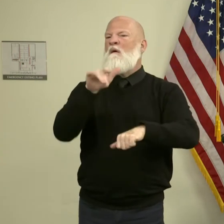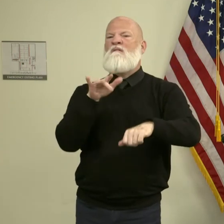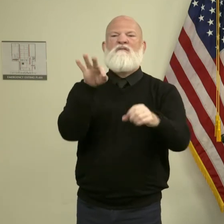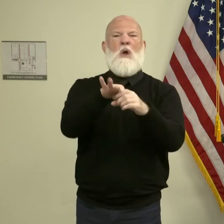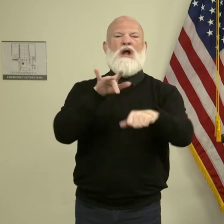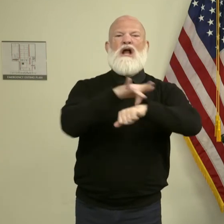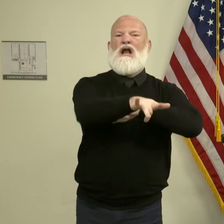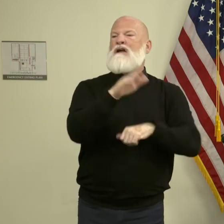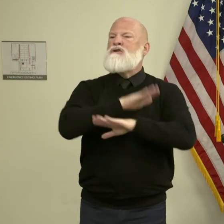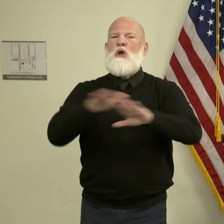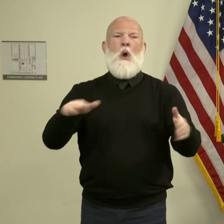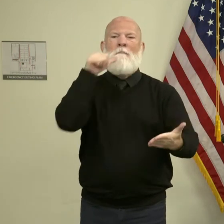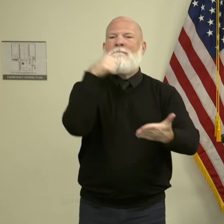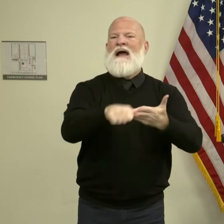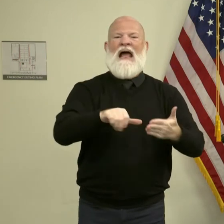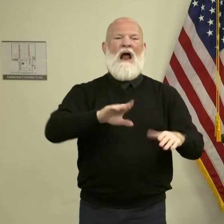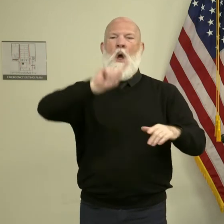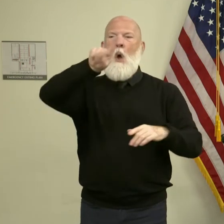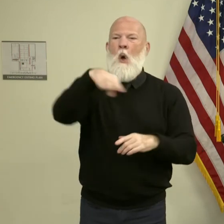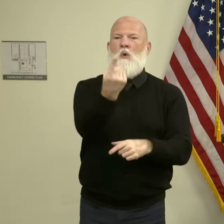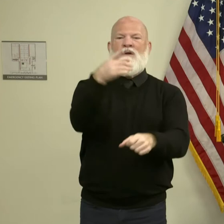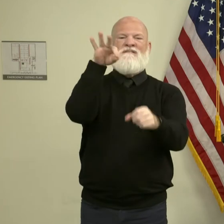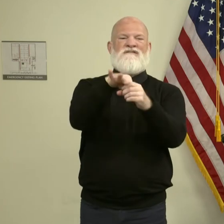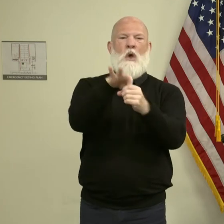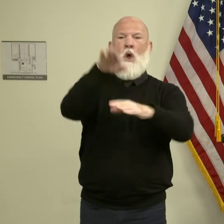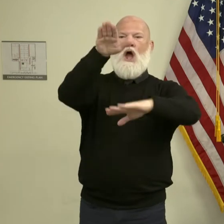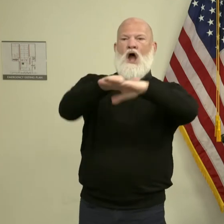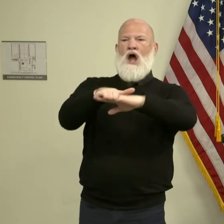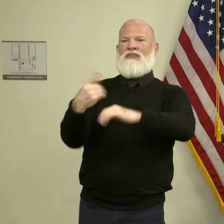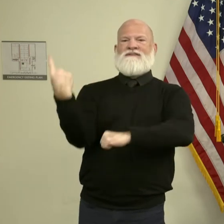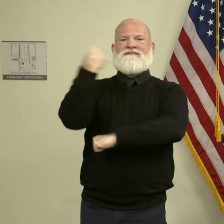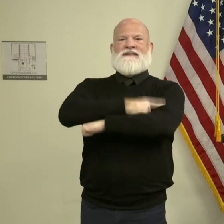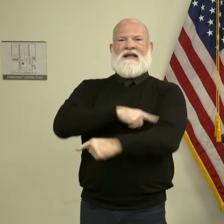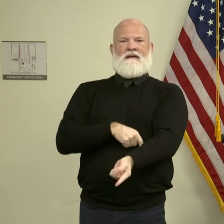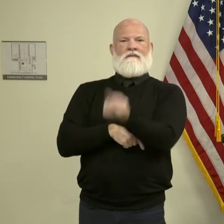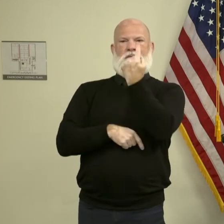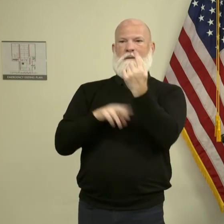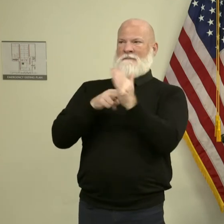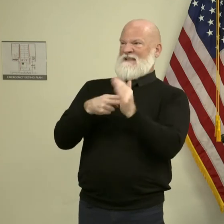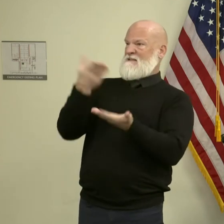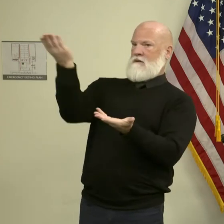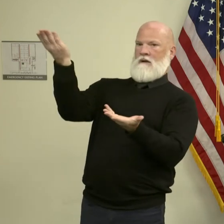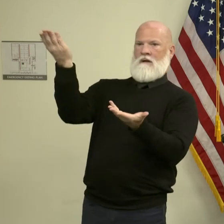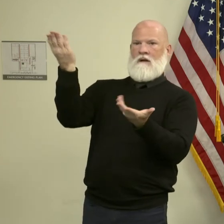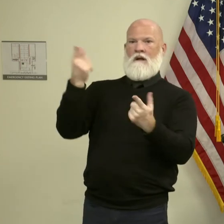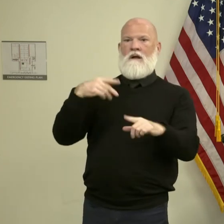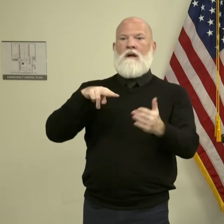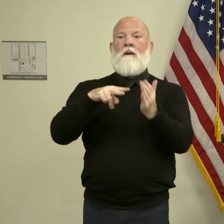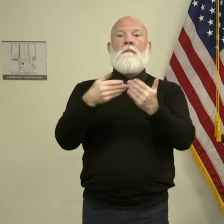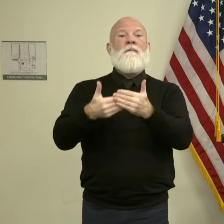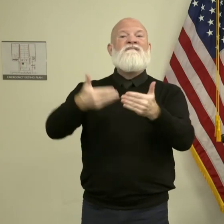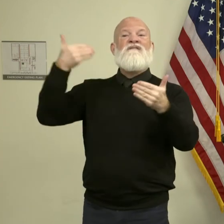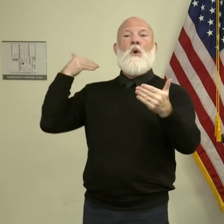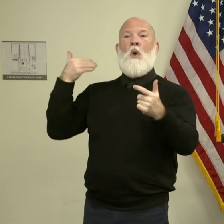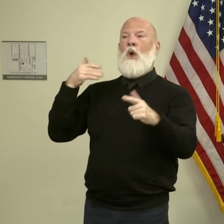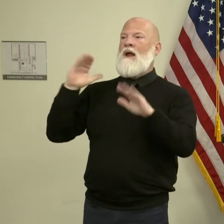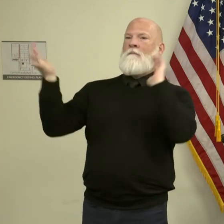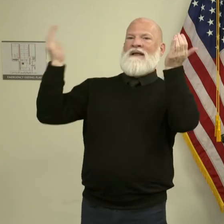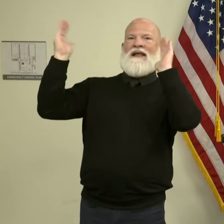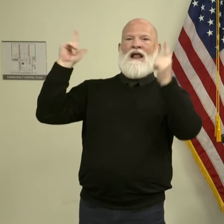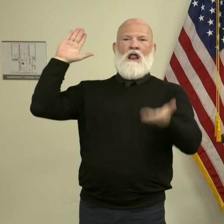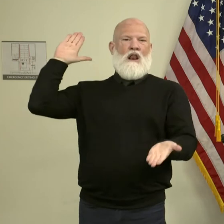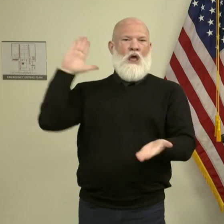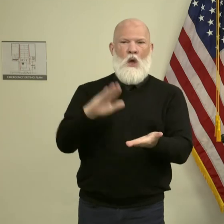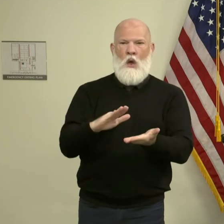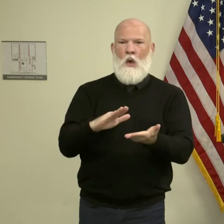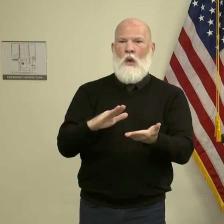I think what we saw happen on Monday, Tuesday, Wednesday, was that the areas that had seen depressed turnout compared to metro areas started to show up. And I